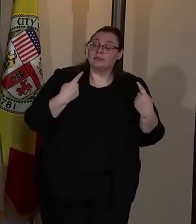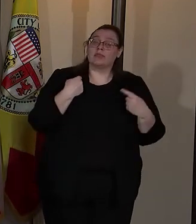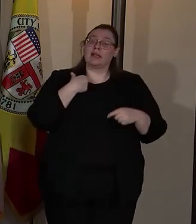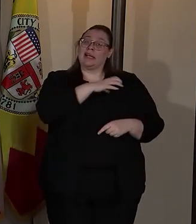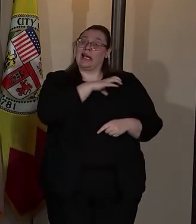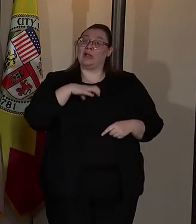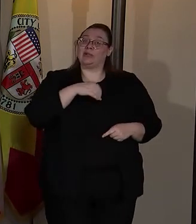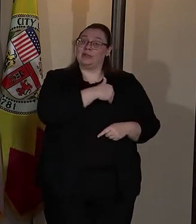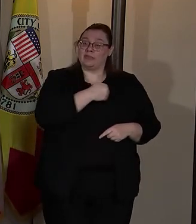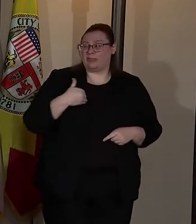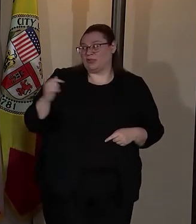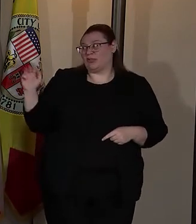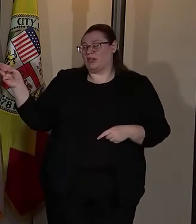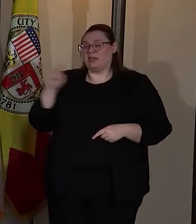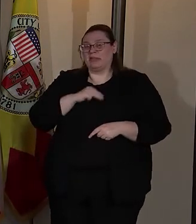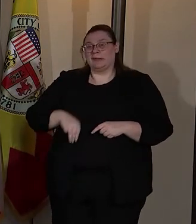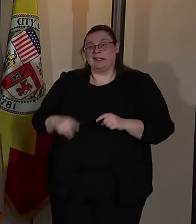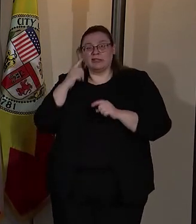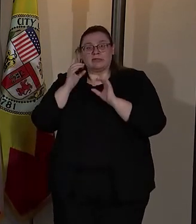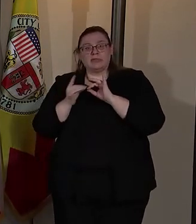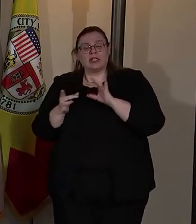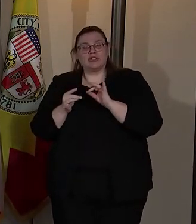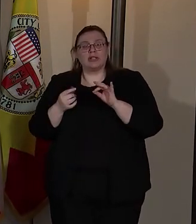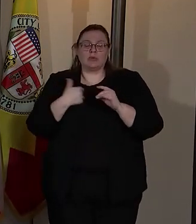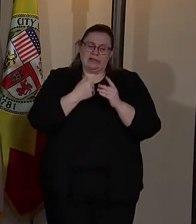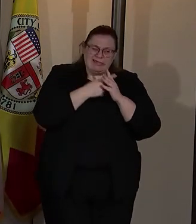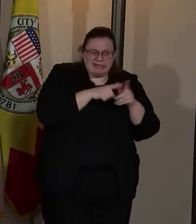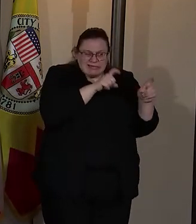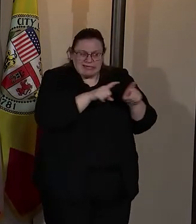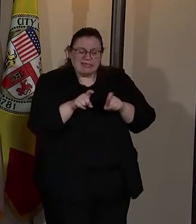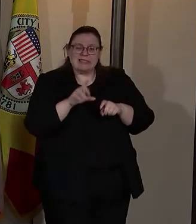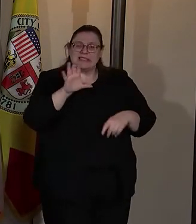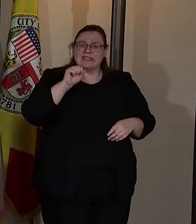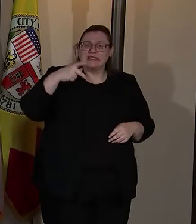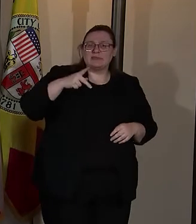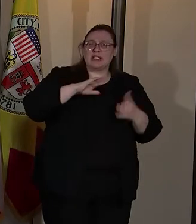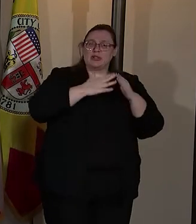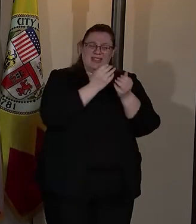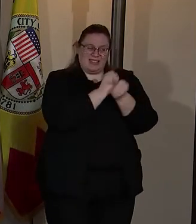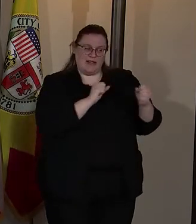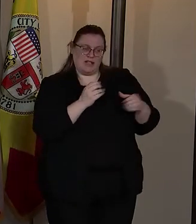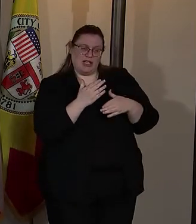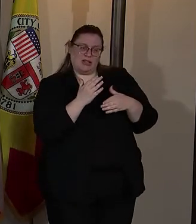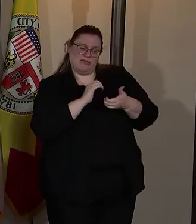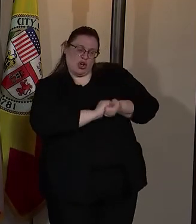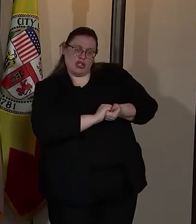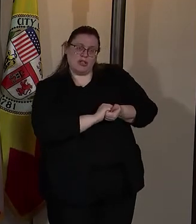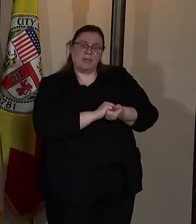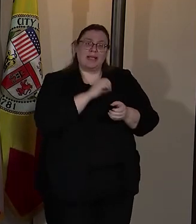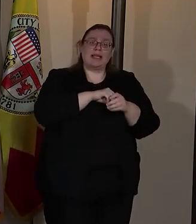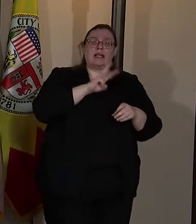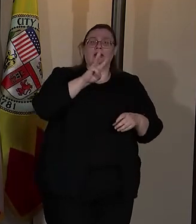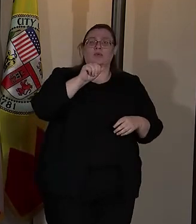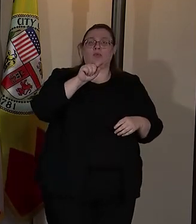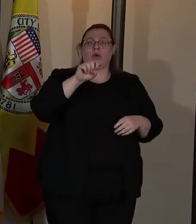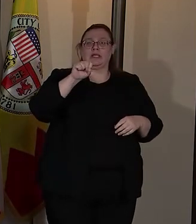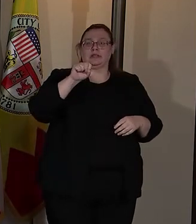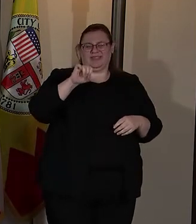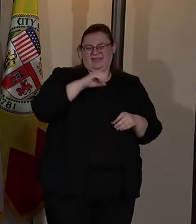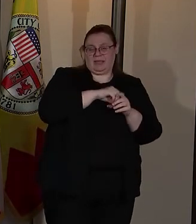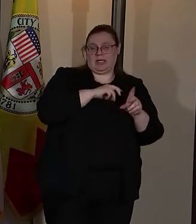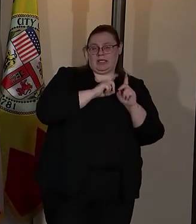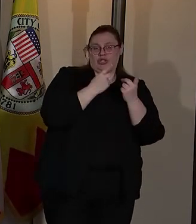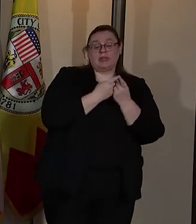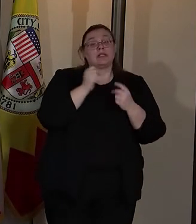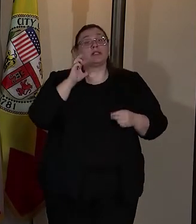member, as the mayor alluded to, we've been piloting the community safety partnership in my district in Watts. Senior lead